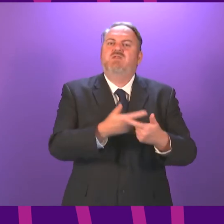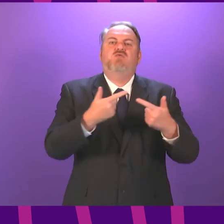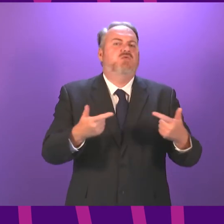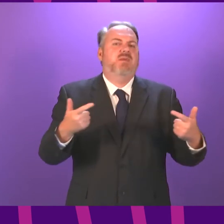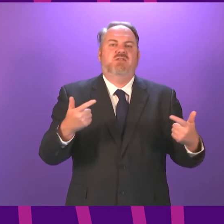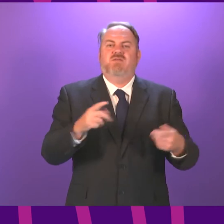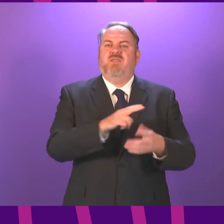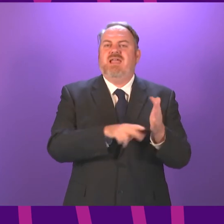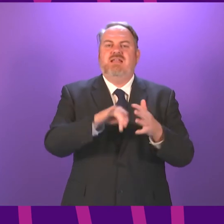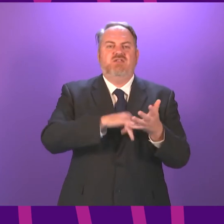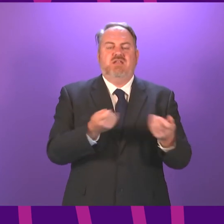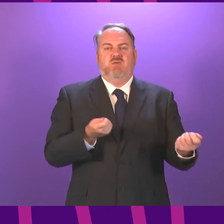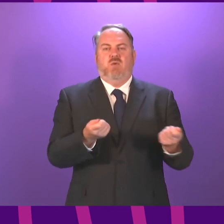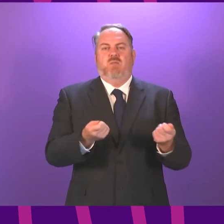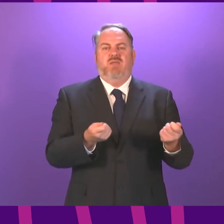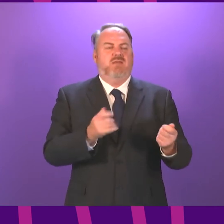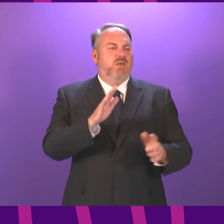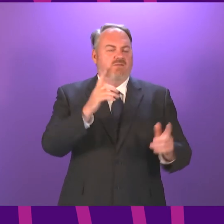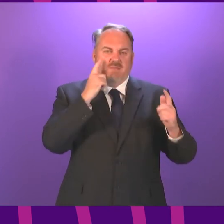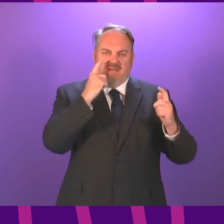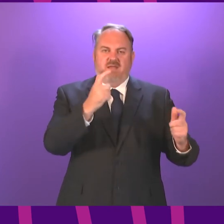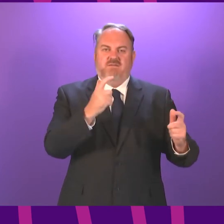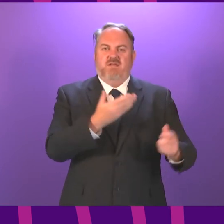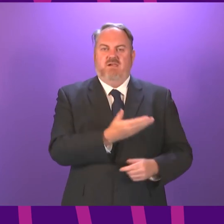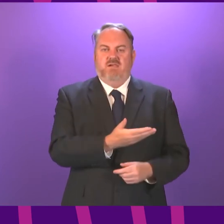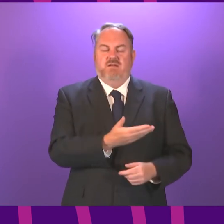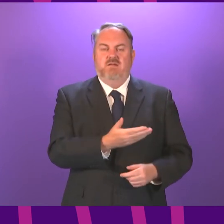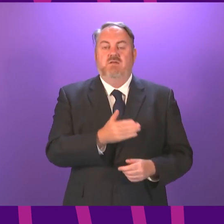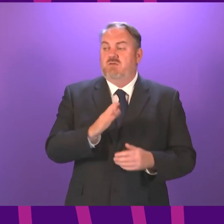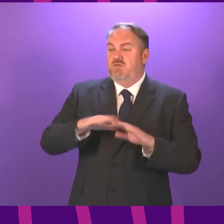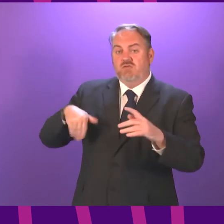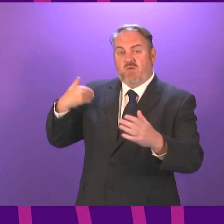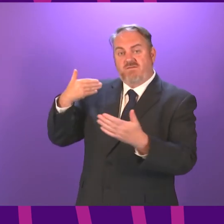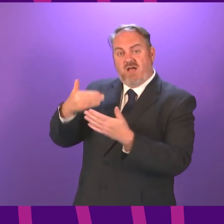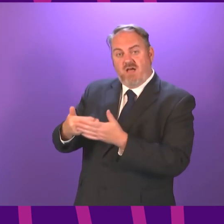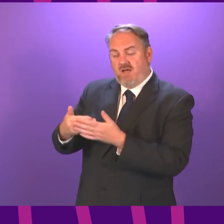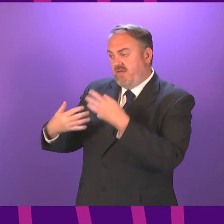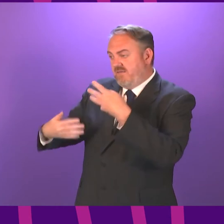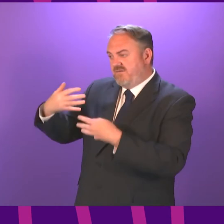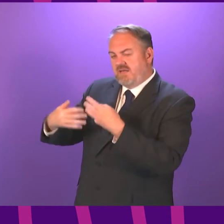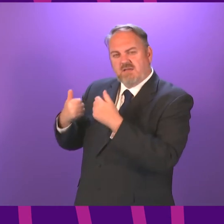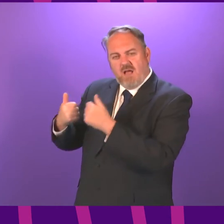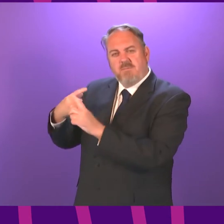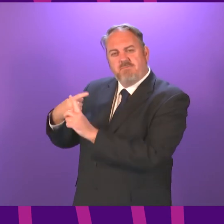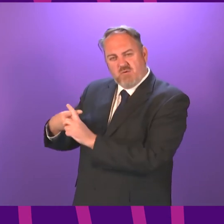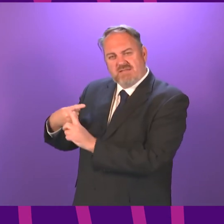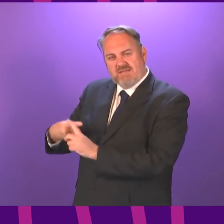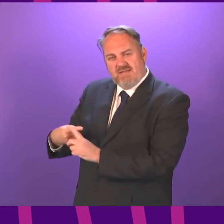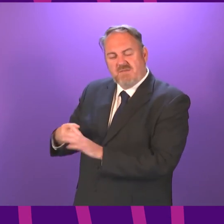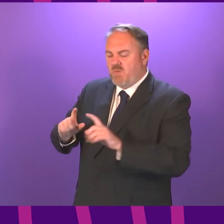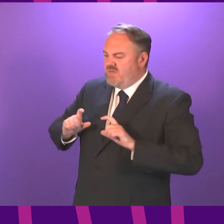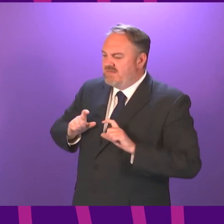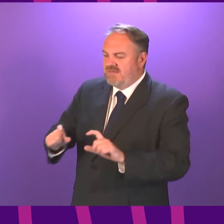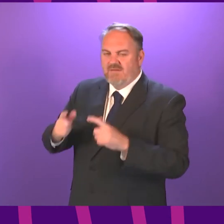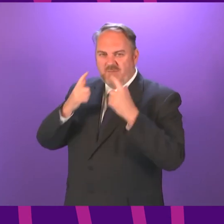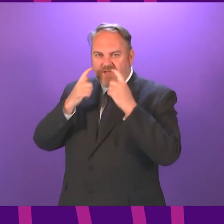we have to look at this carefully. All of the evidence so far is positive, but it would be utterly irresponsible to